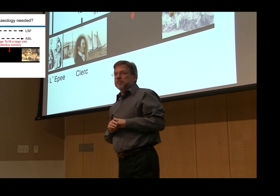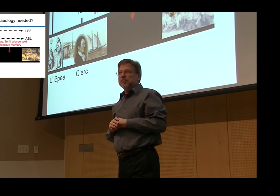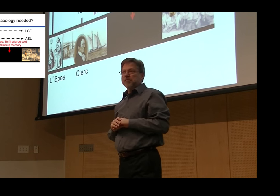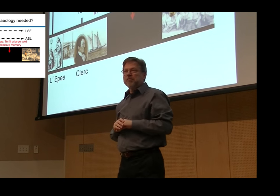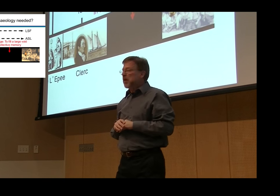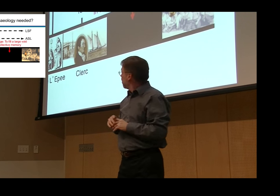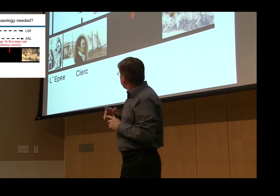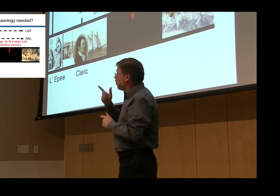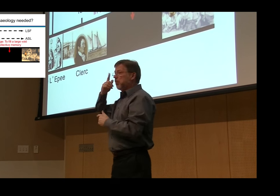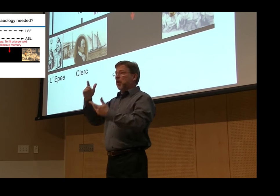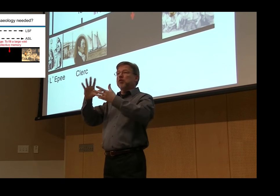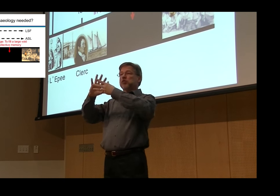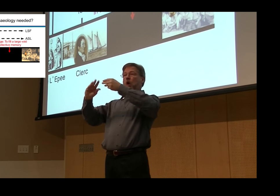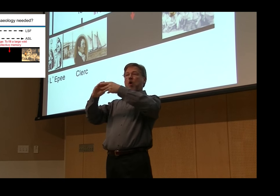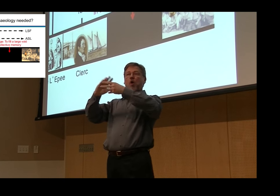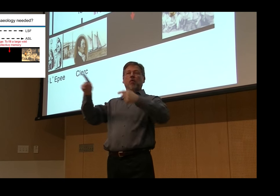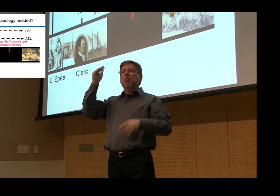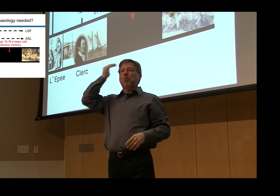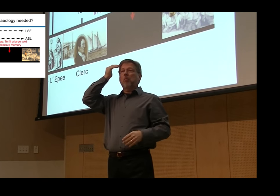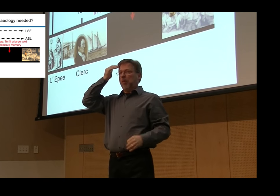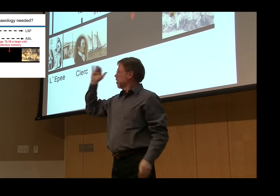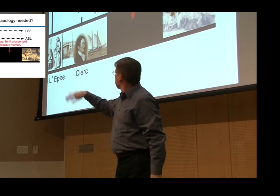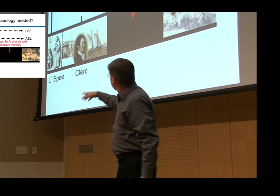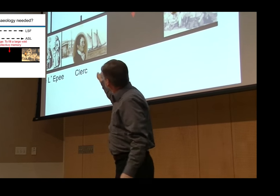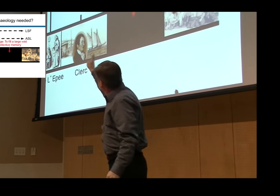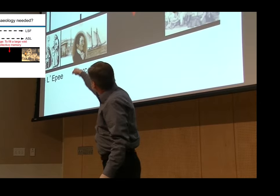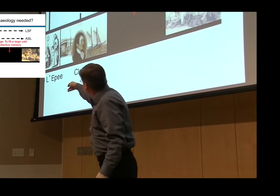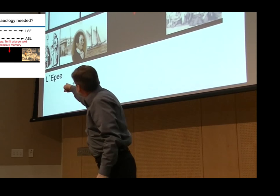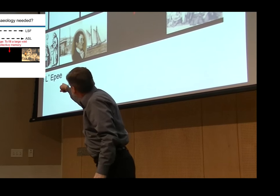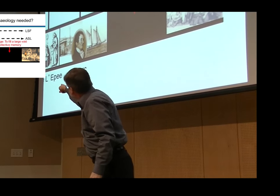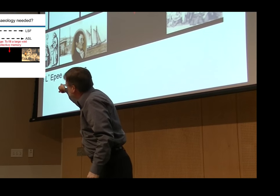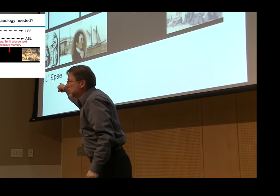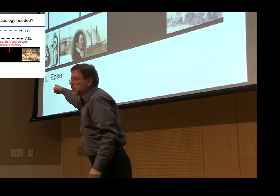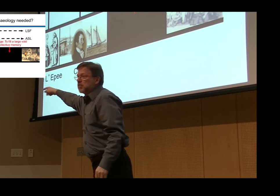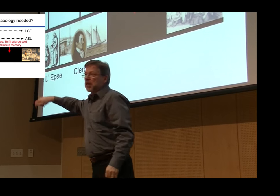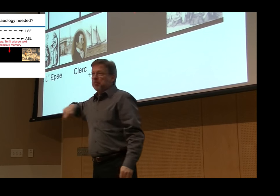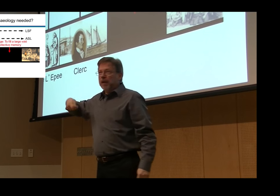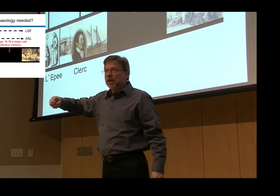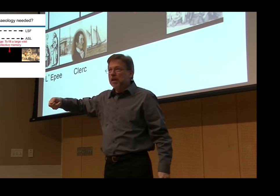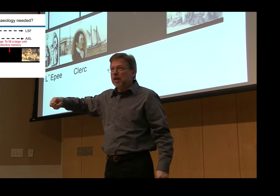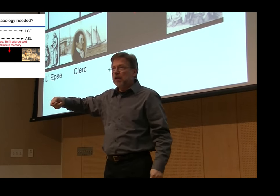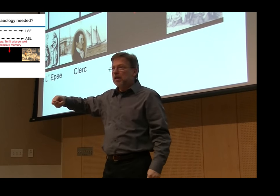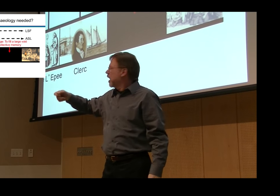in our history where there was plenty of information